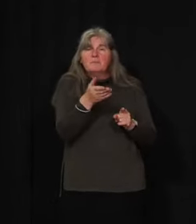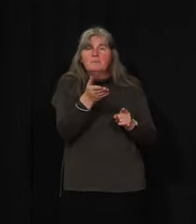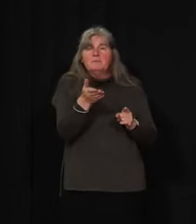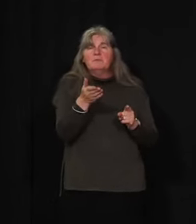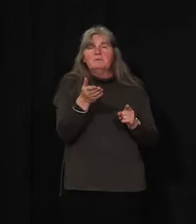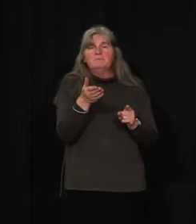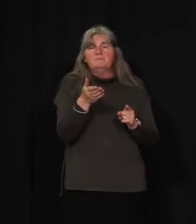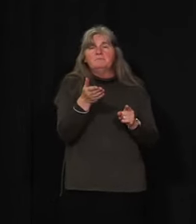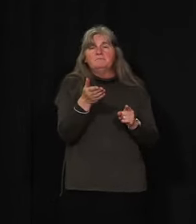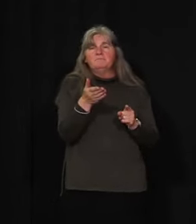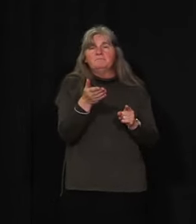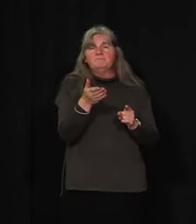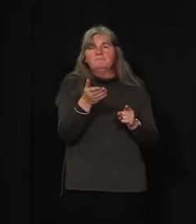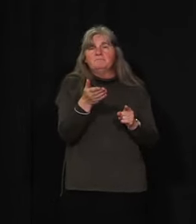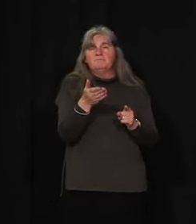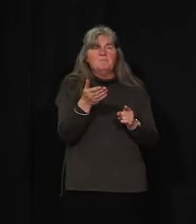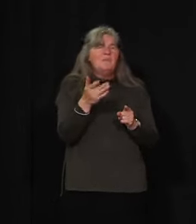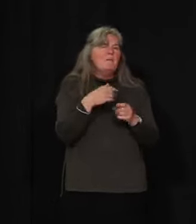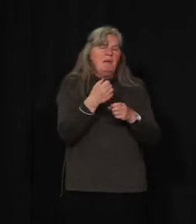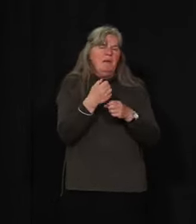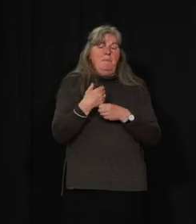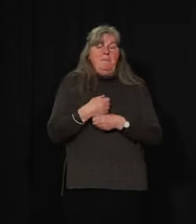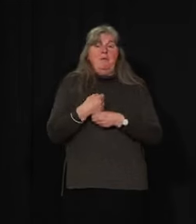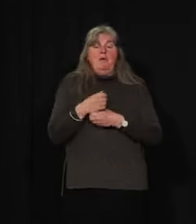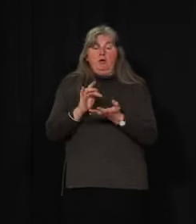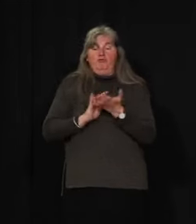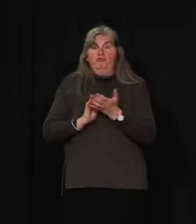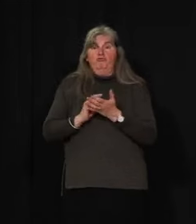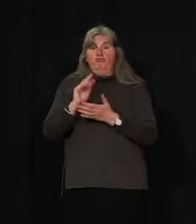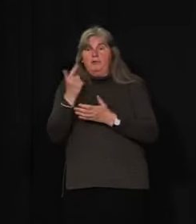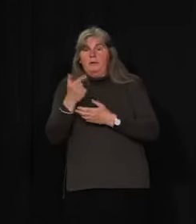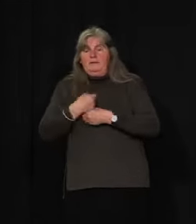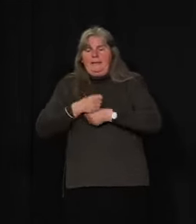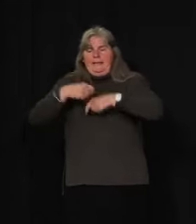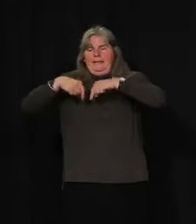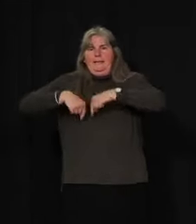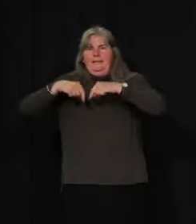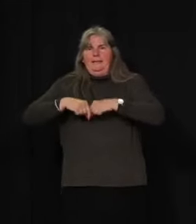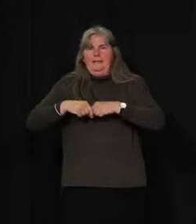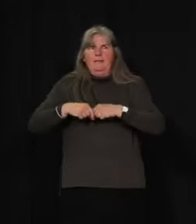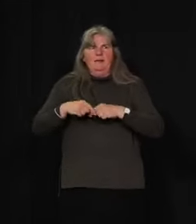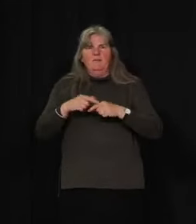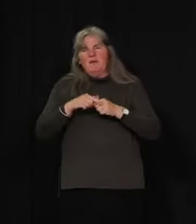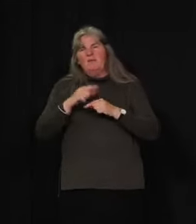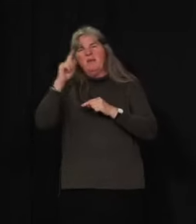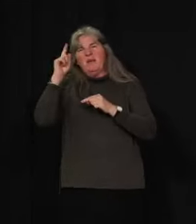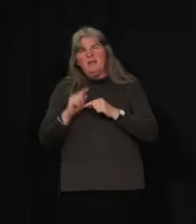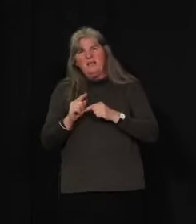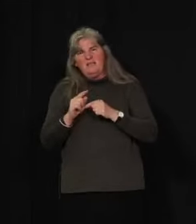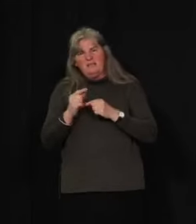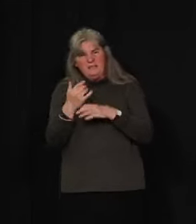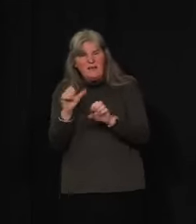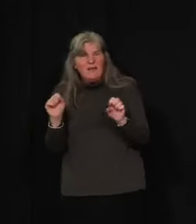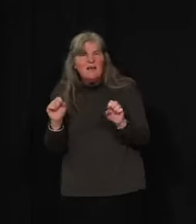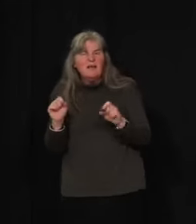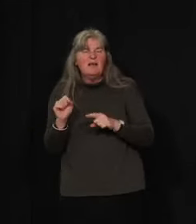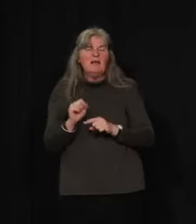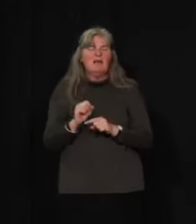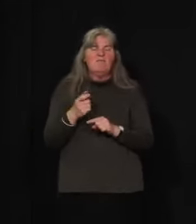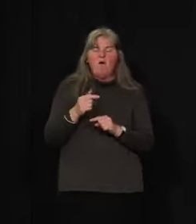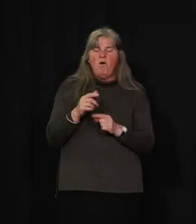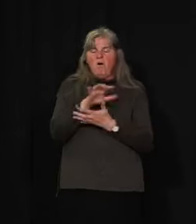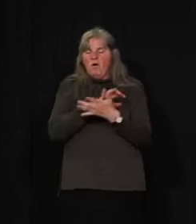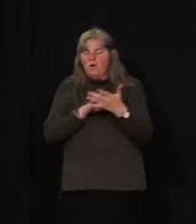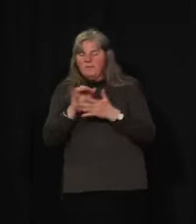People doing more manufacturing locally, having supplies from sources that are less familiar, taking drug